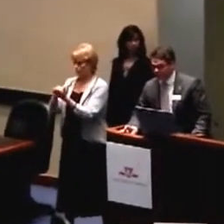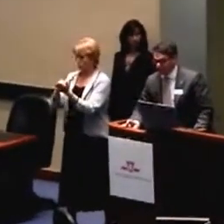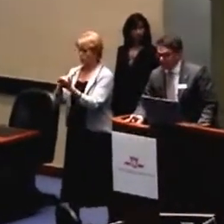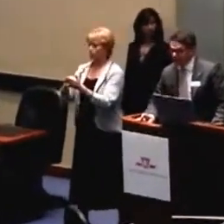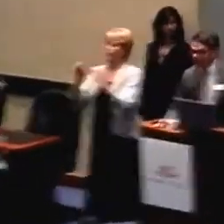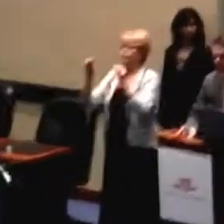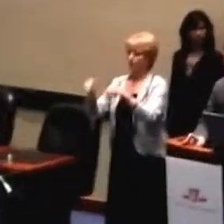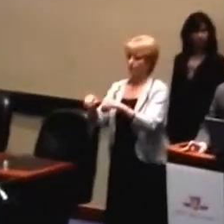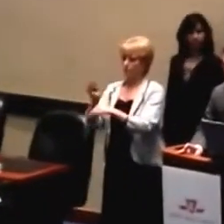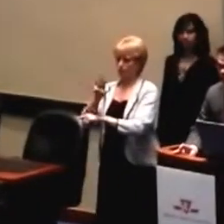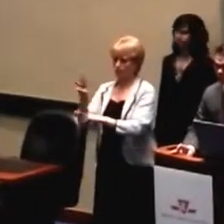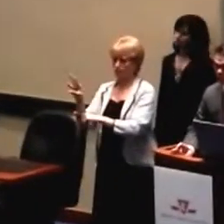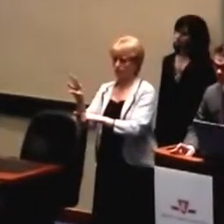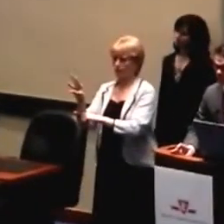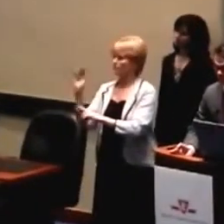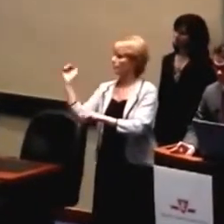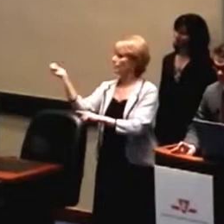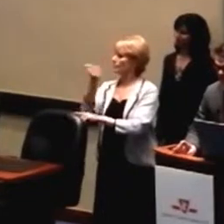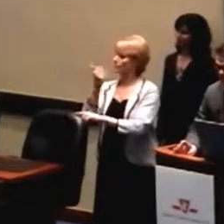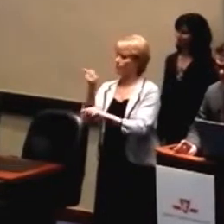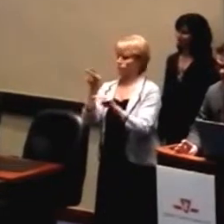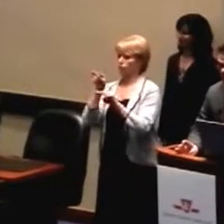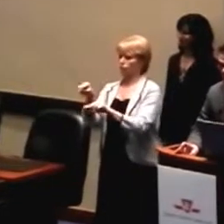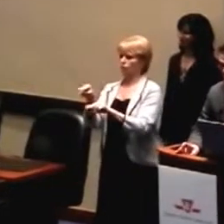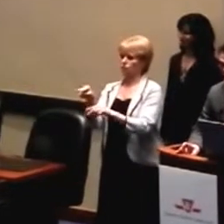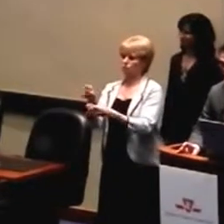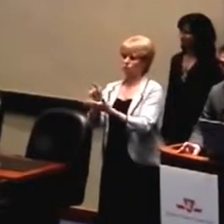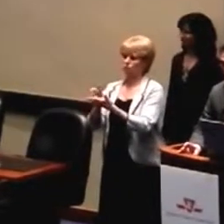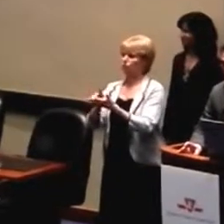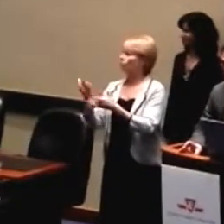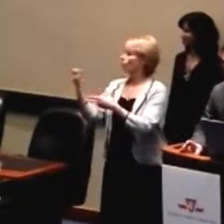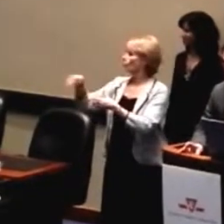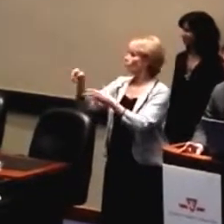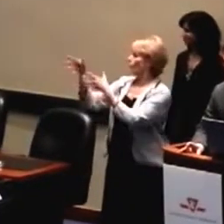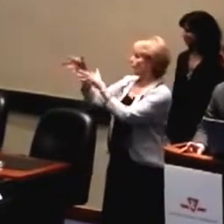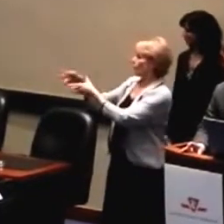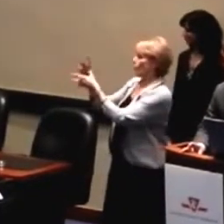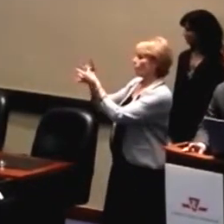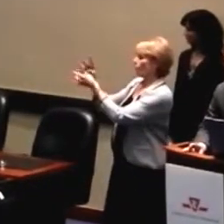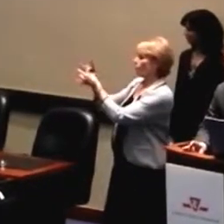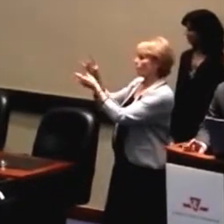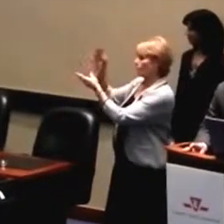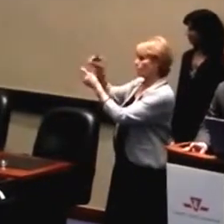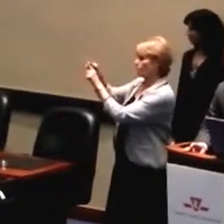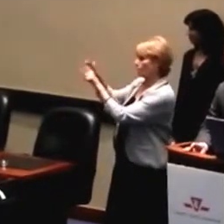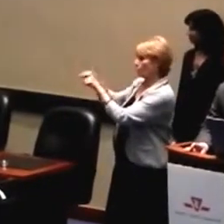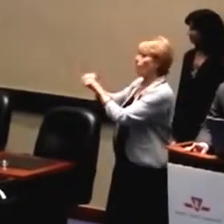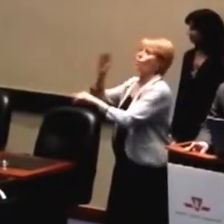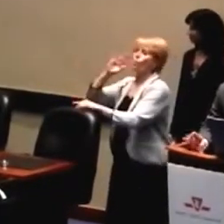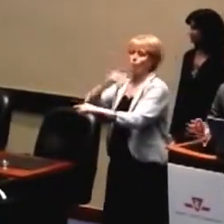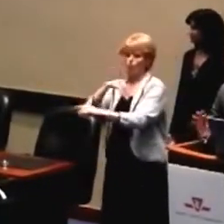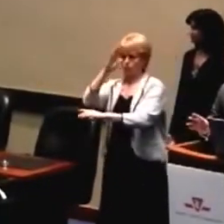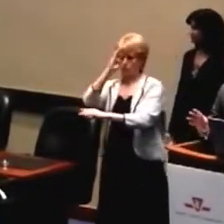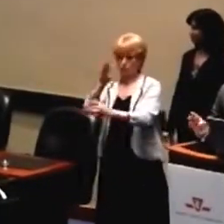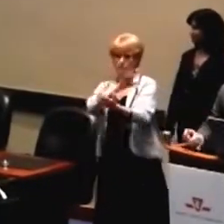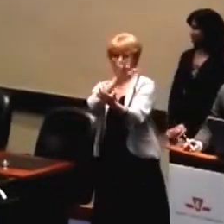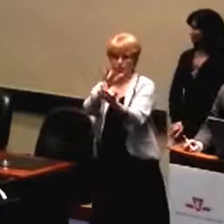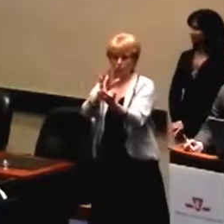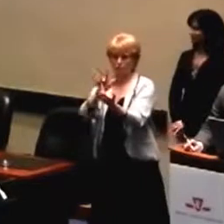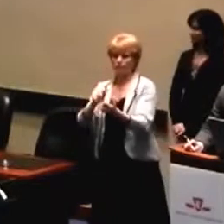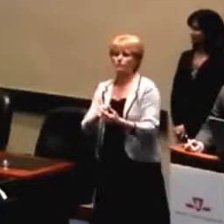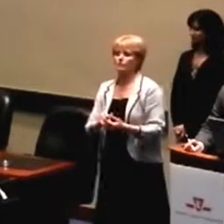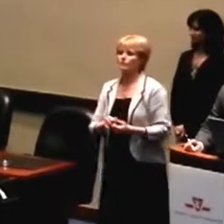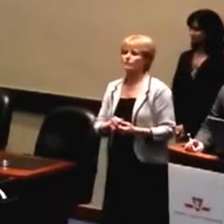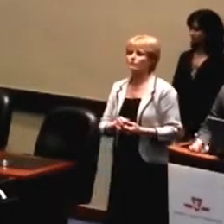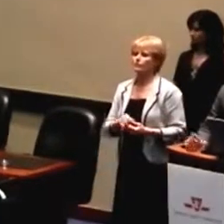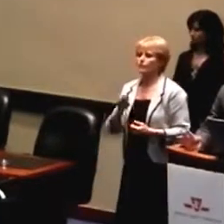online, and you can look that up in the next few weeks. If you have left us a comment card with some contact details, we will contact you directly. Miguel, to your